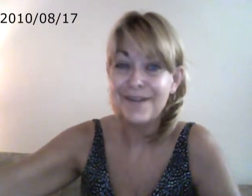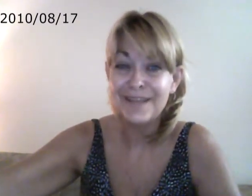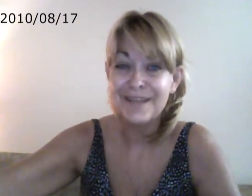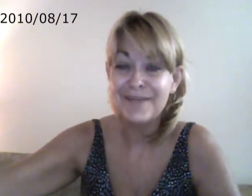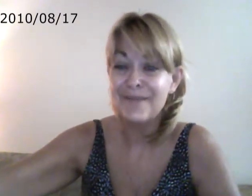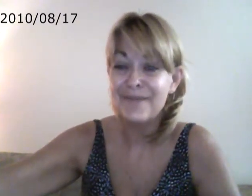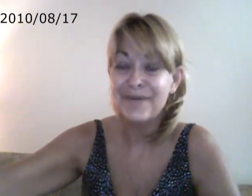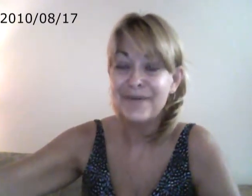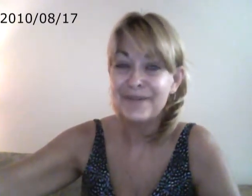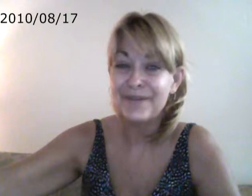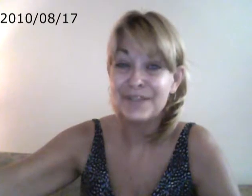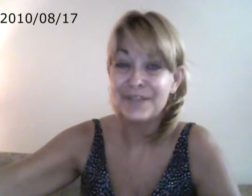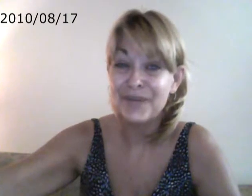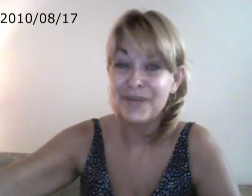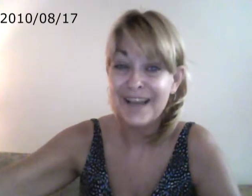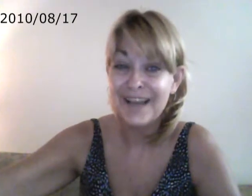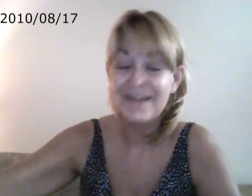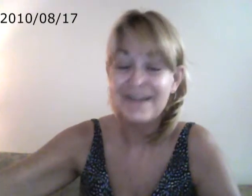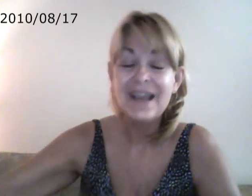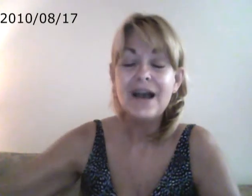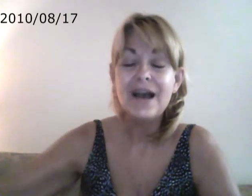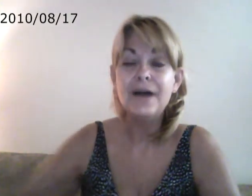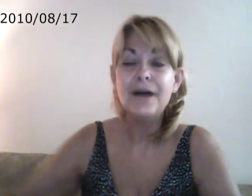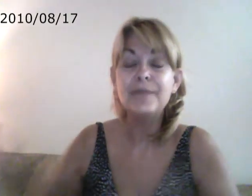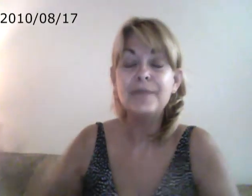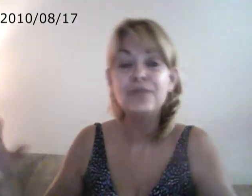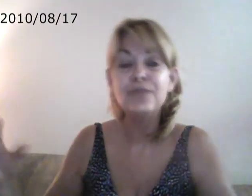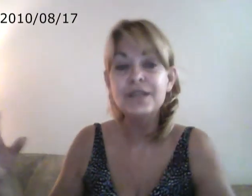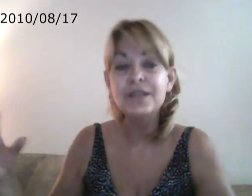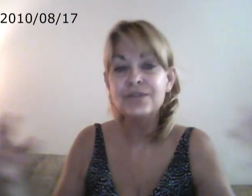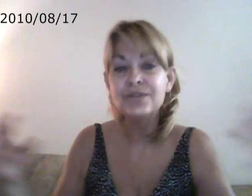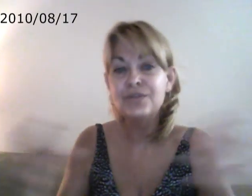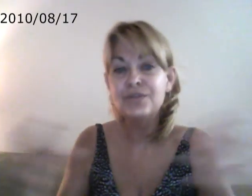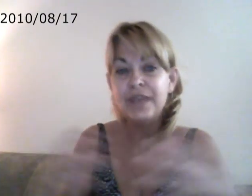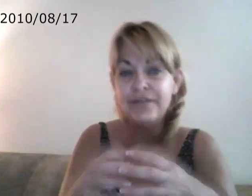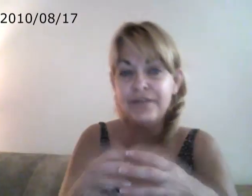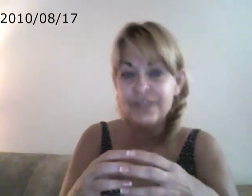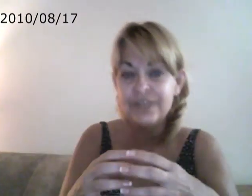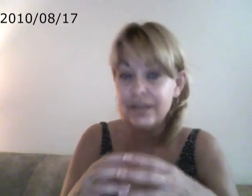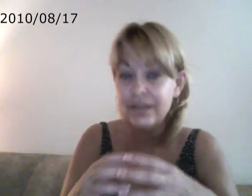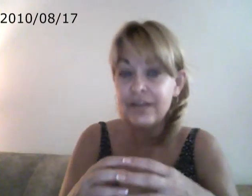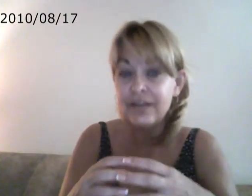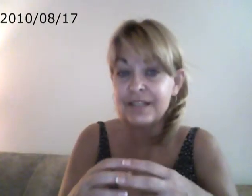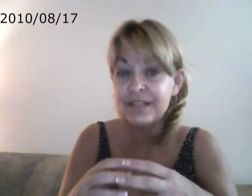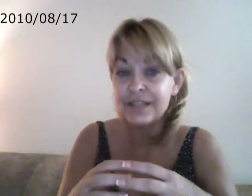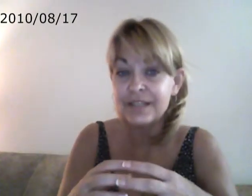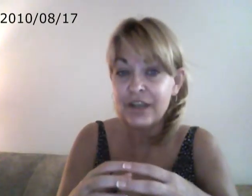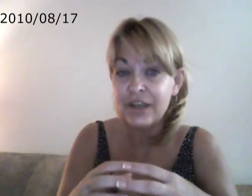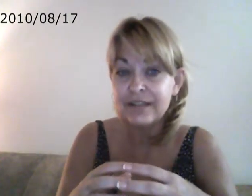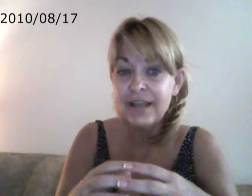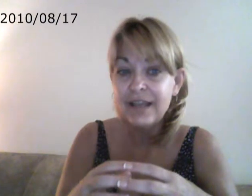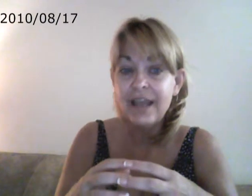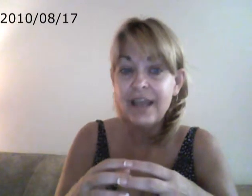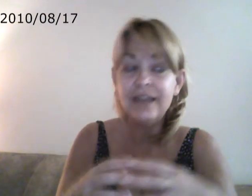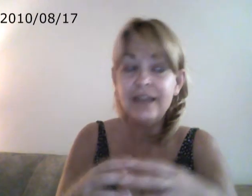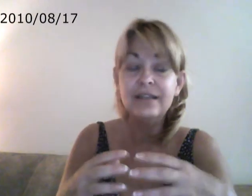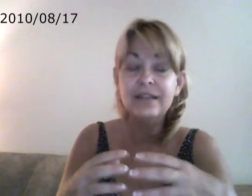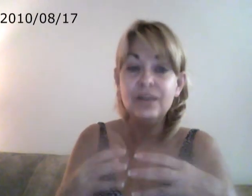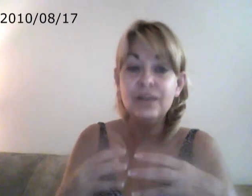timeframe or whether it's your now. But you mix those two behaviors and you'll get an autistic child. And in order